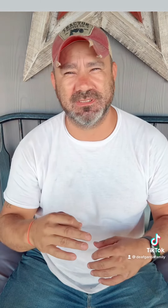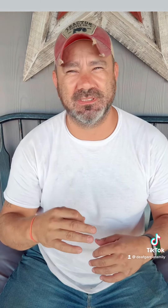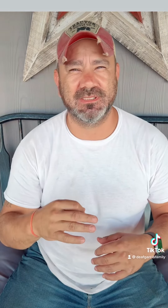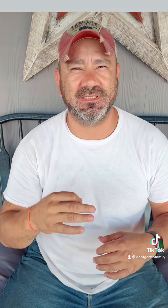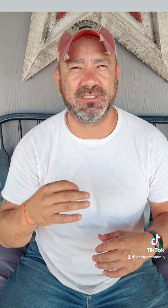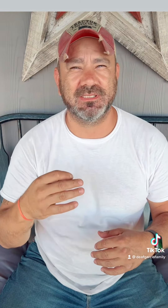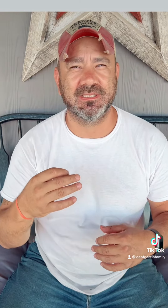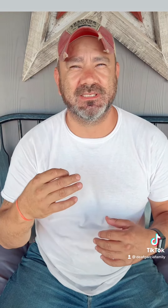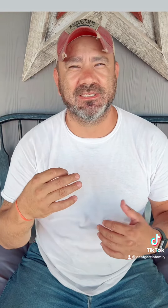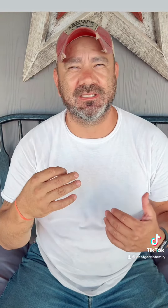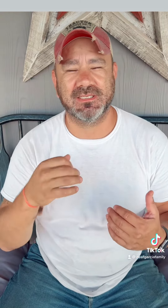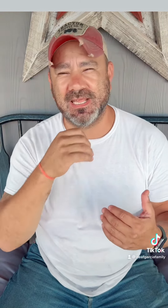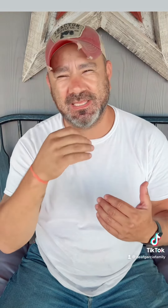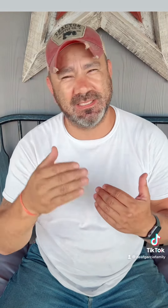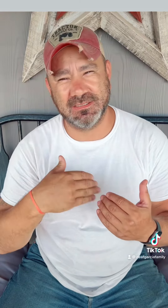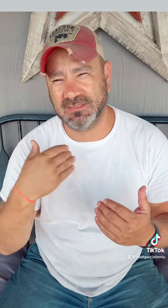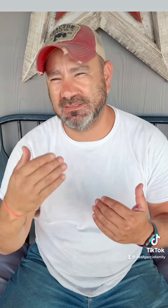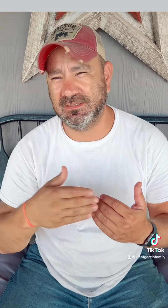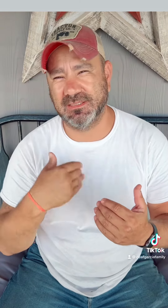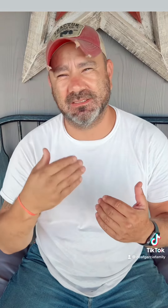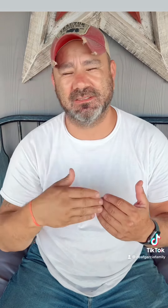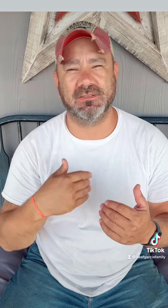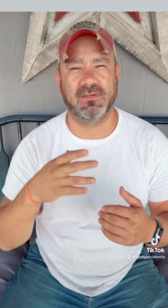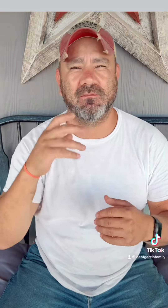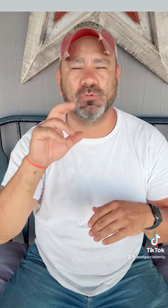perfect. It's not easy.